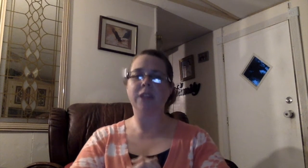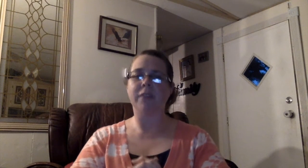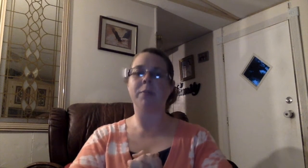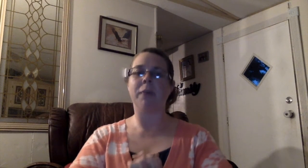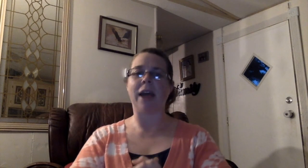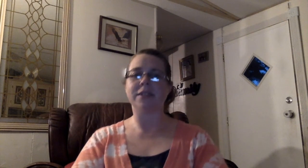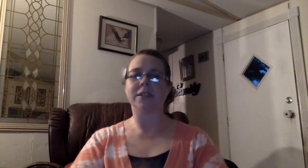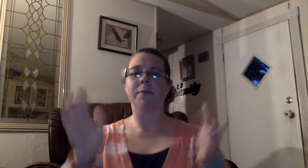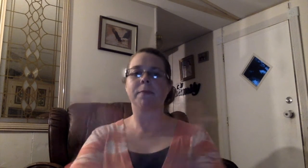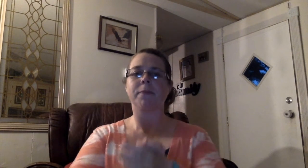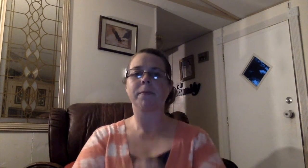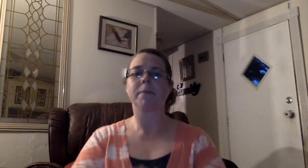of the mass.